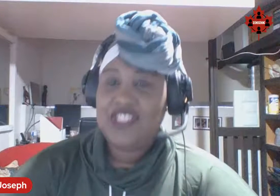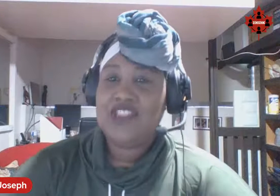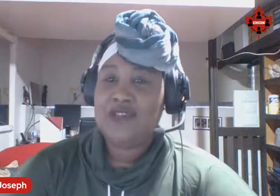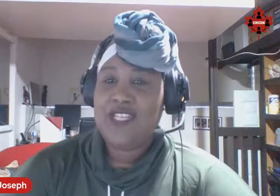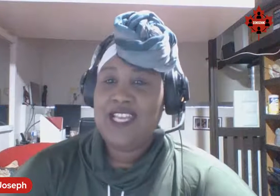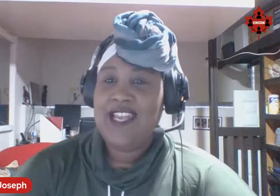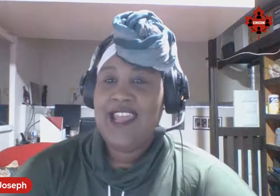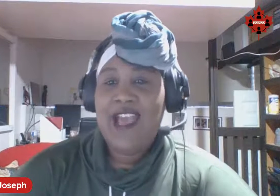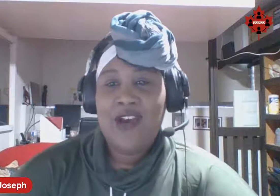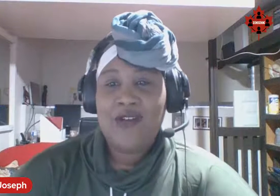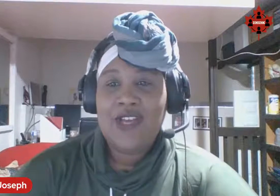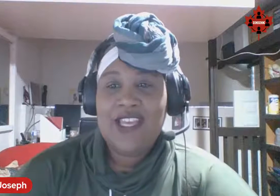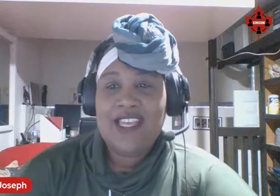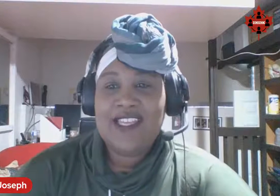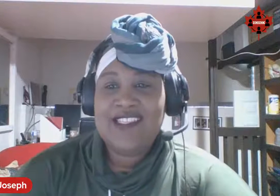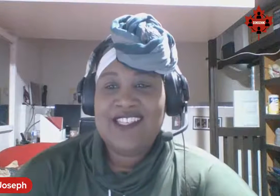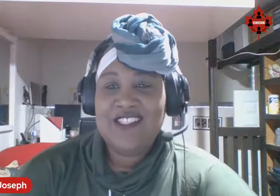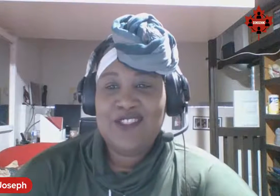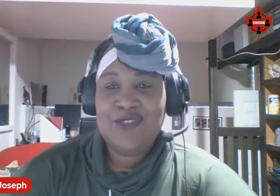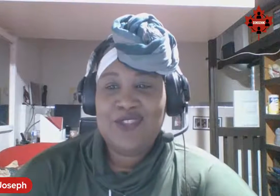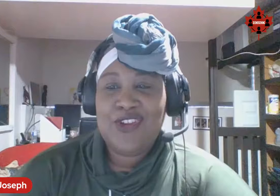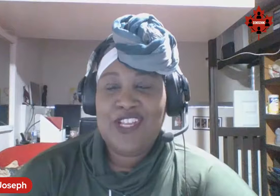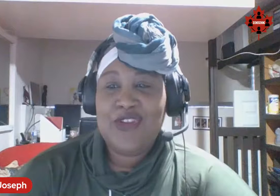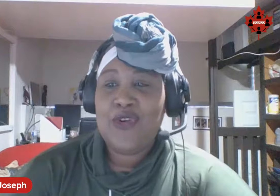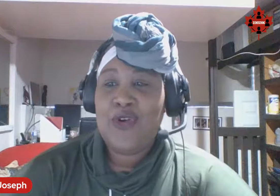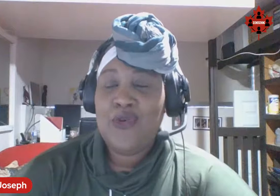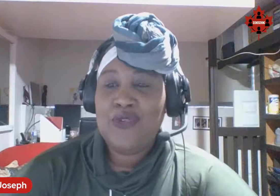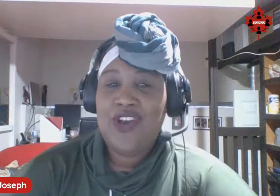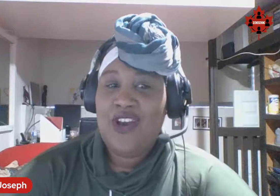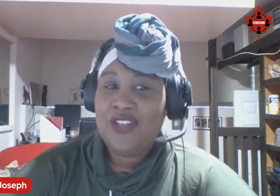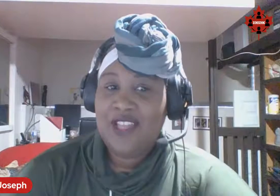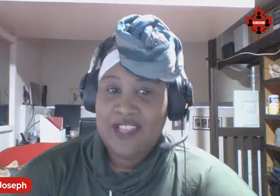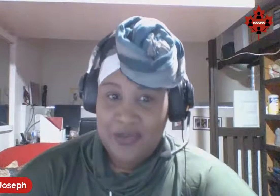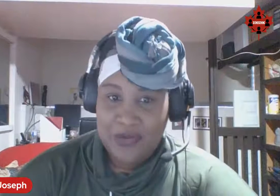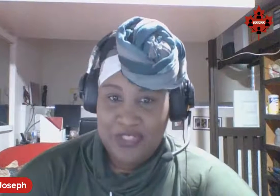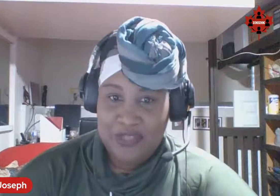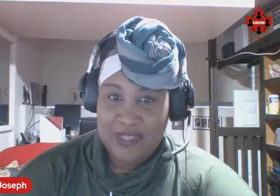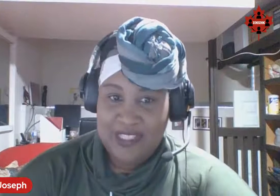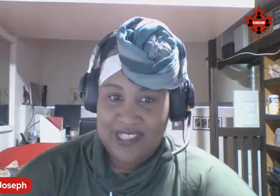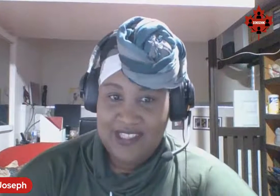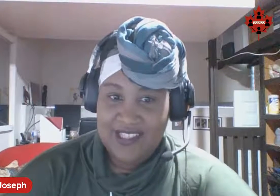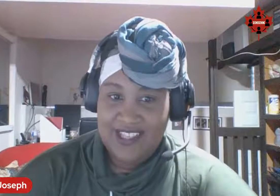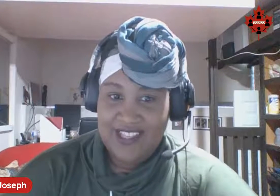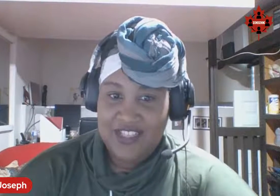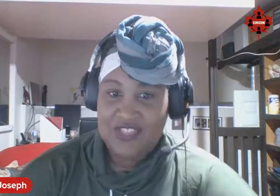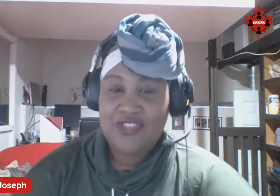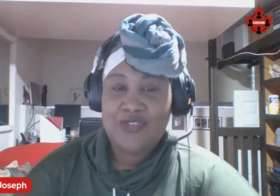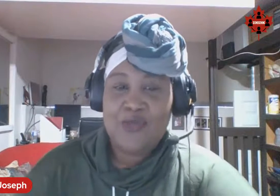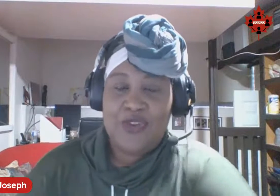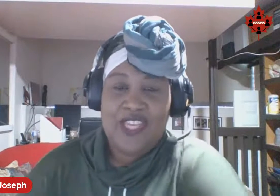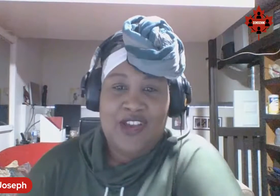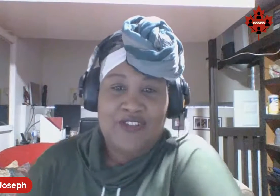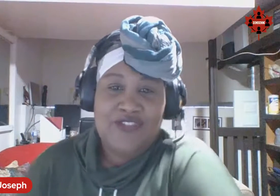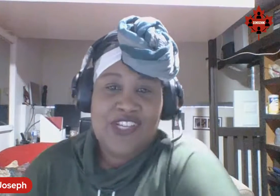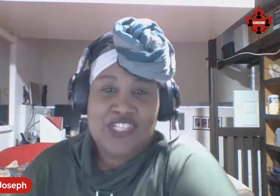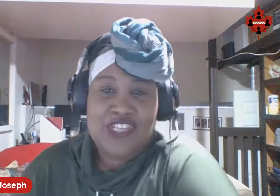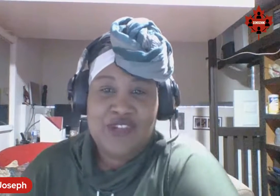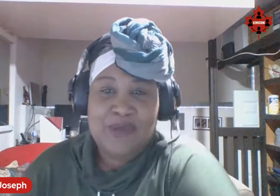degree and now is into starting her own online coaching business. She's also working on finishing her